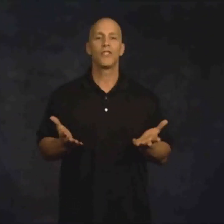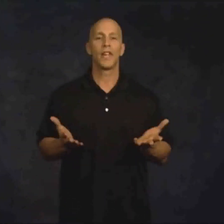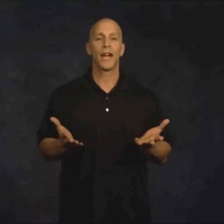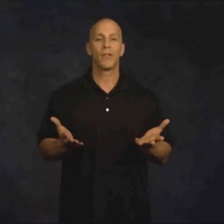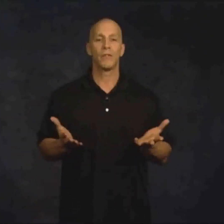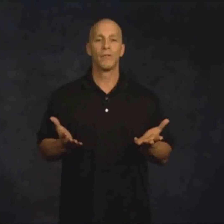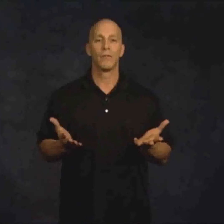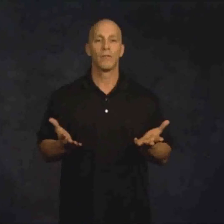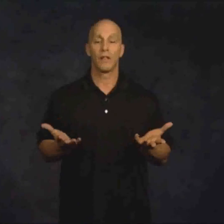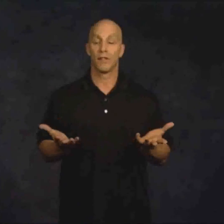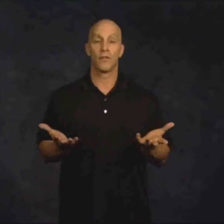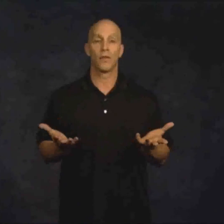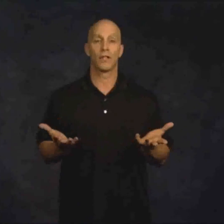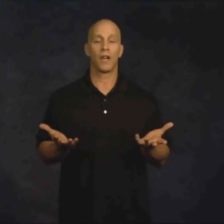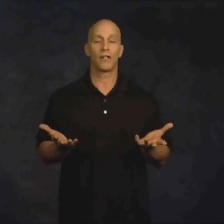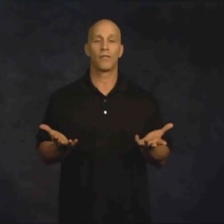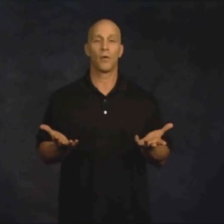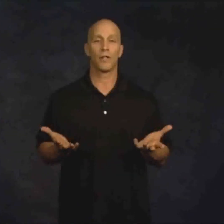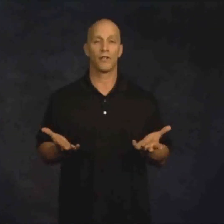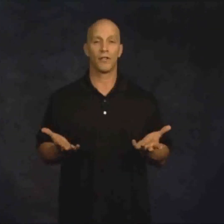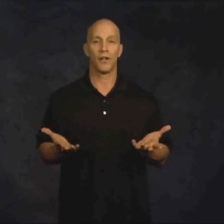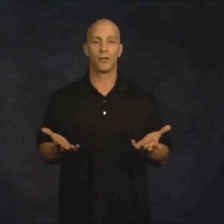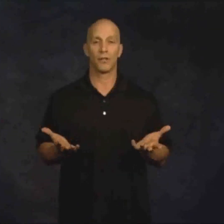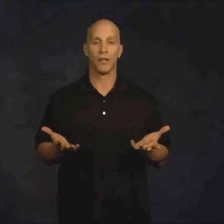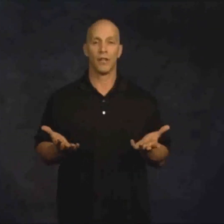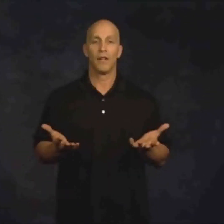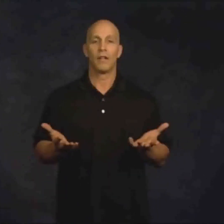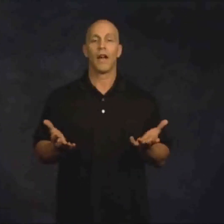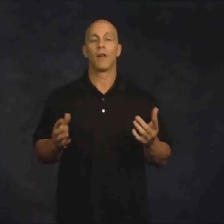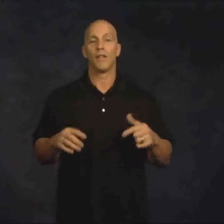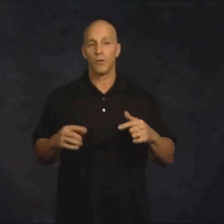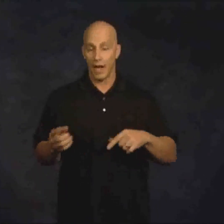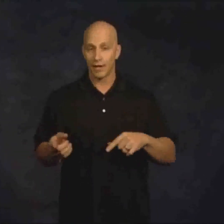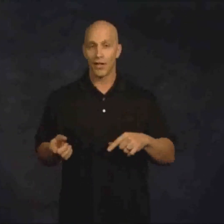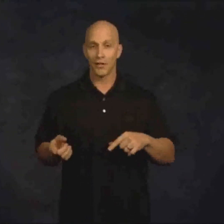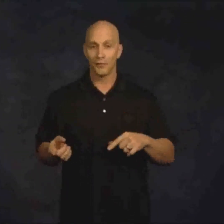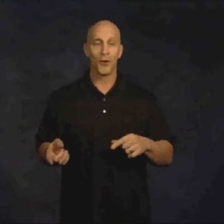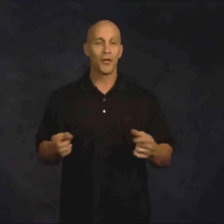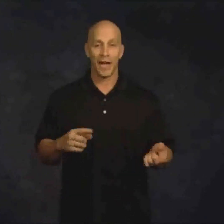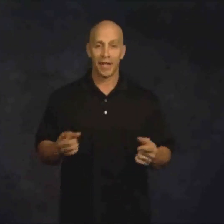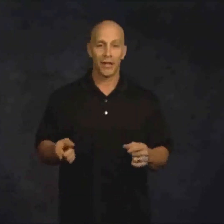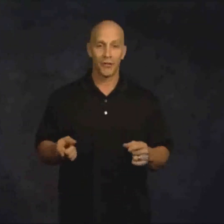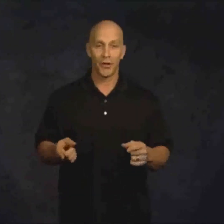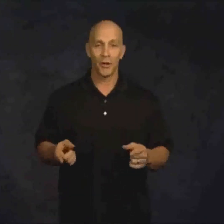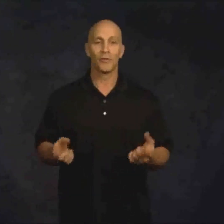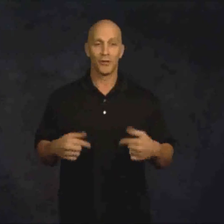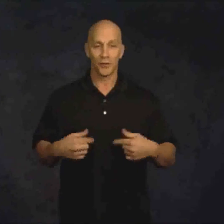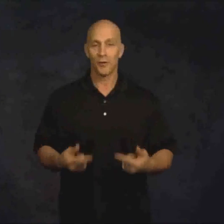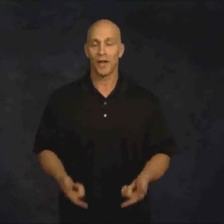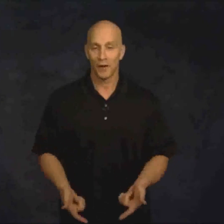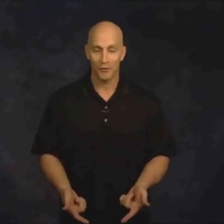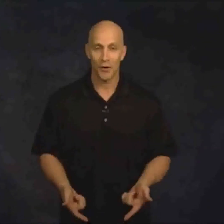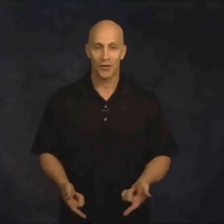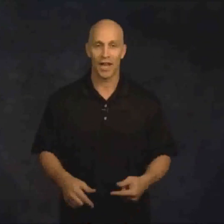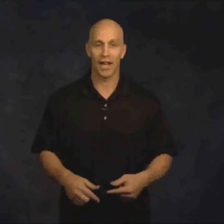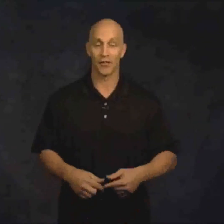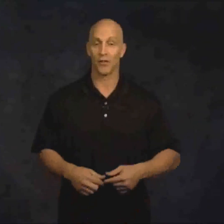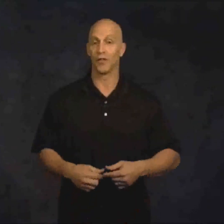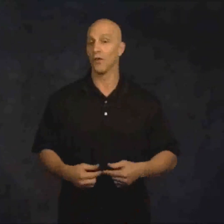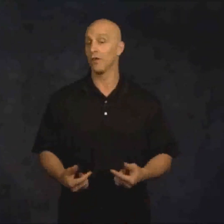down as if you're going to touch the floor or touch your toes. Now, if you can't touch the floor, you can't touch your toes and just go down as far as you can. So if you go to your